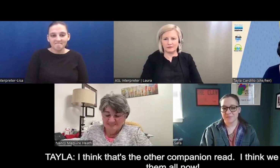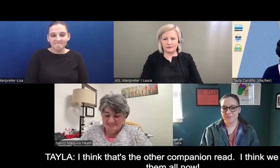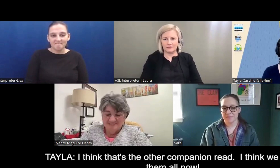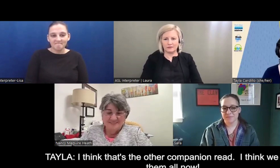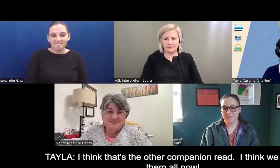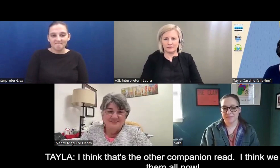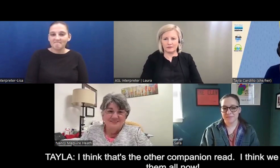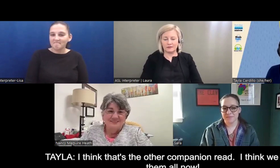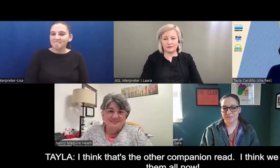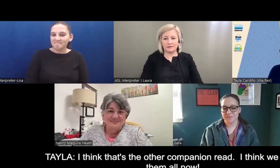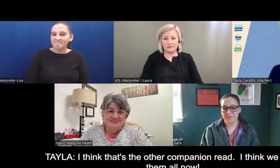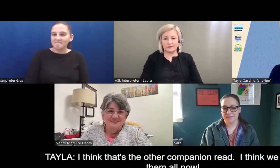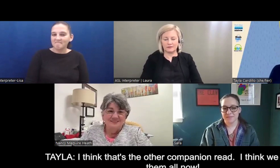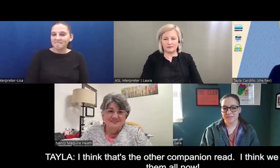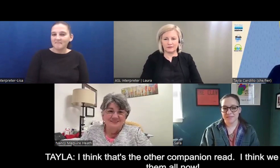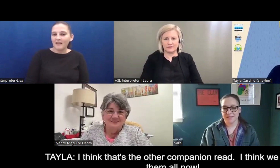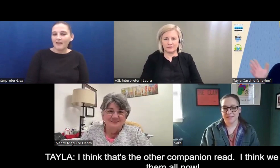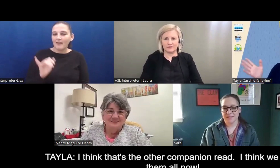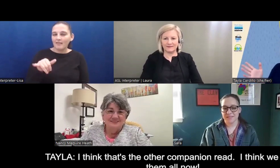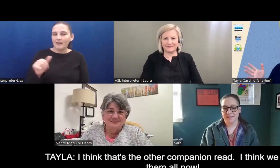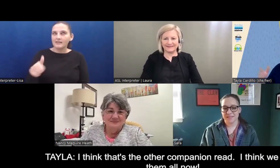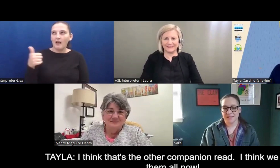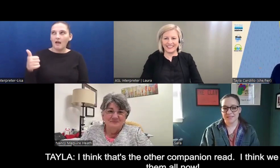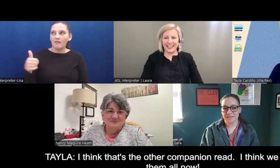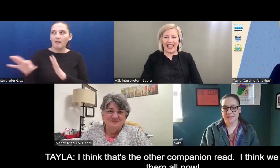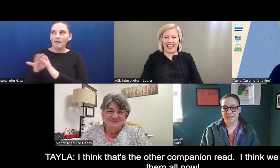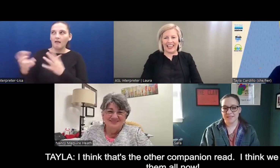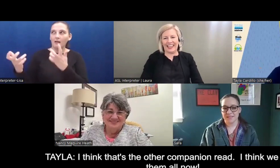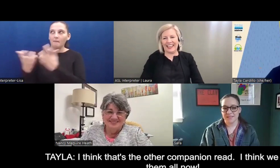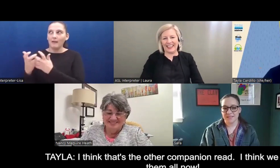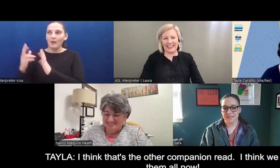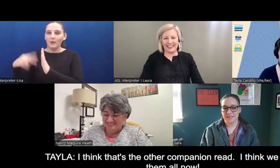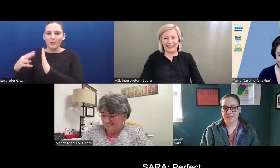I think that's the other companion read. So we hit them all now.